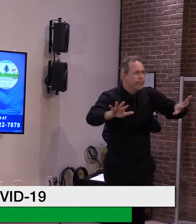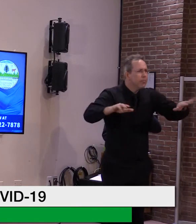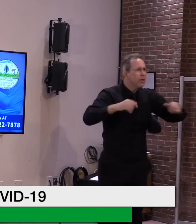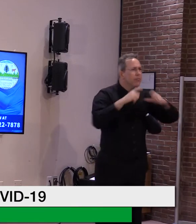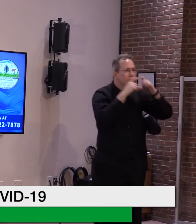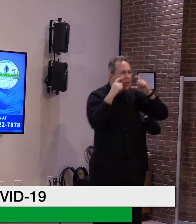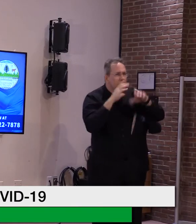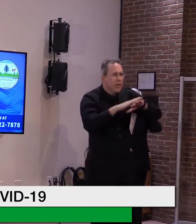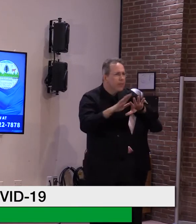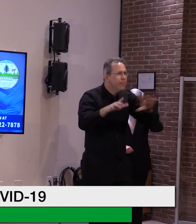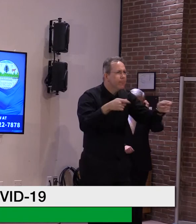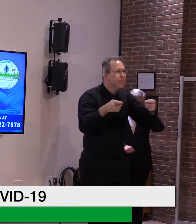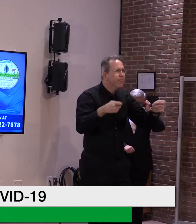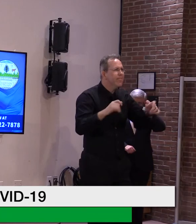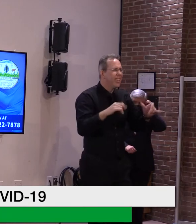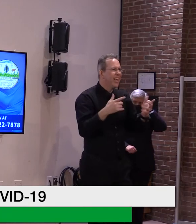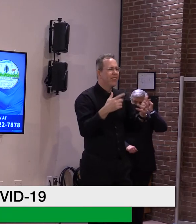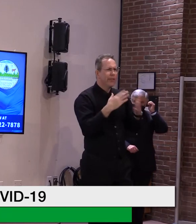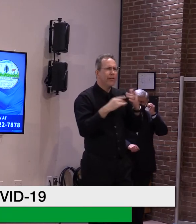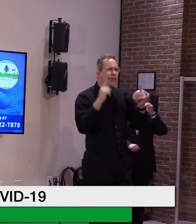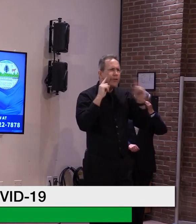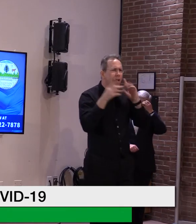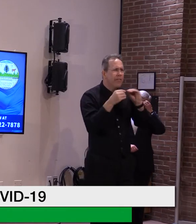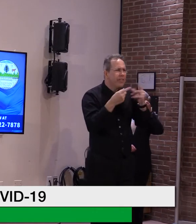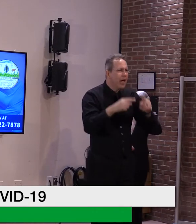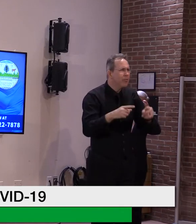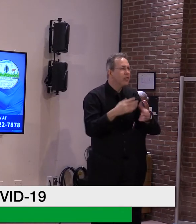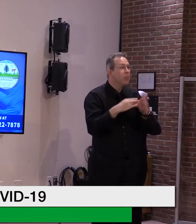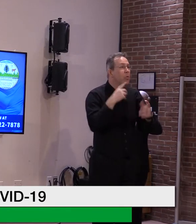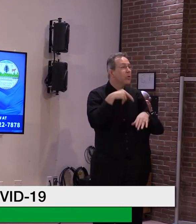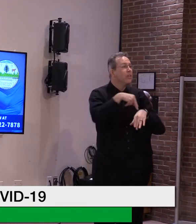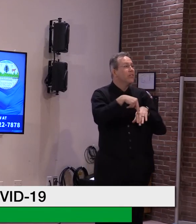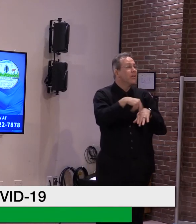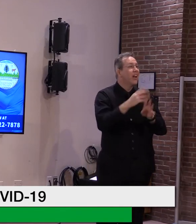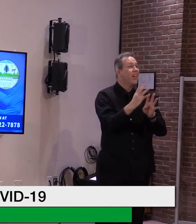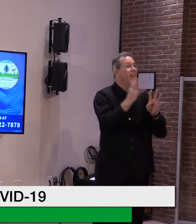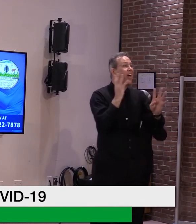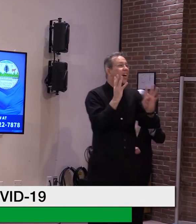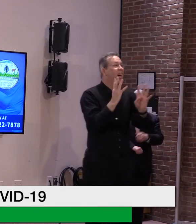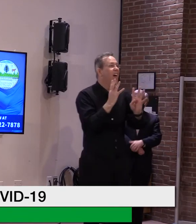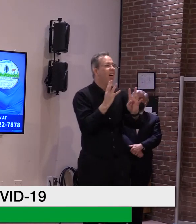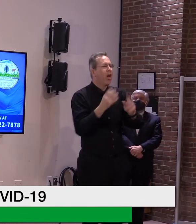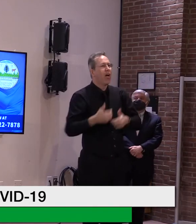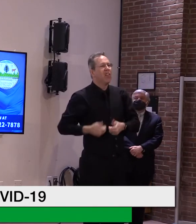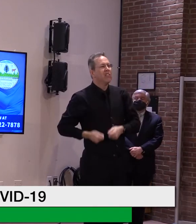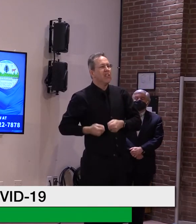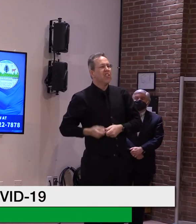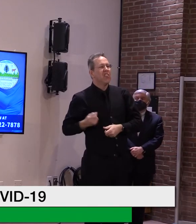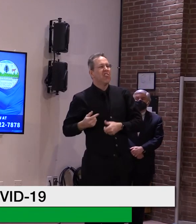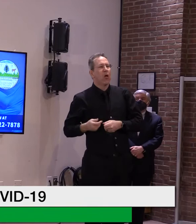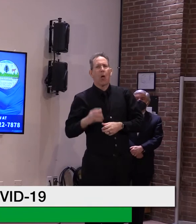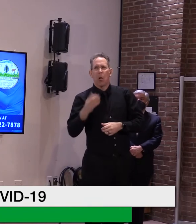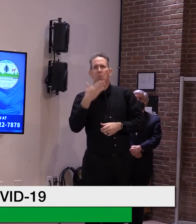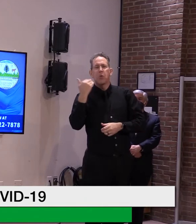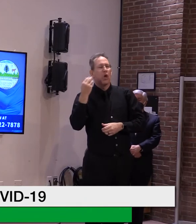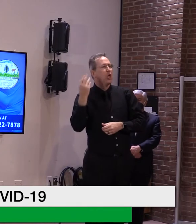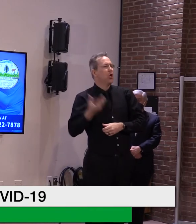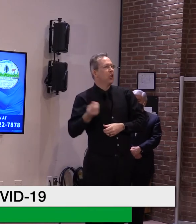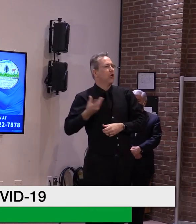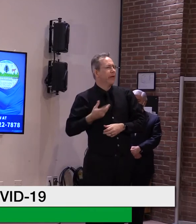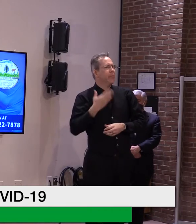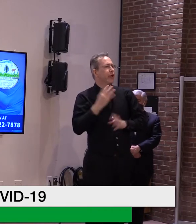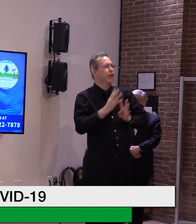lines, uh, things got, got much more orderly. So it became a much more safe experience for those veterans as well in terms of